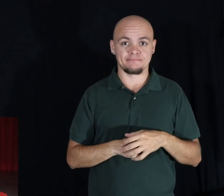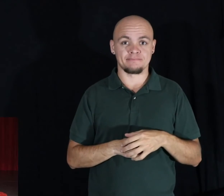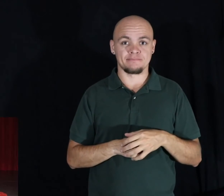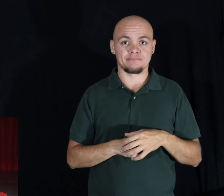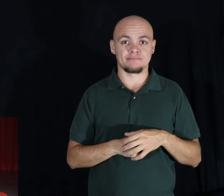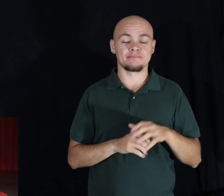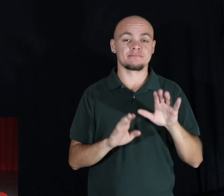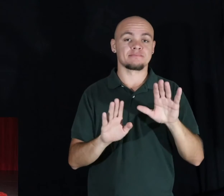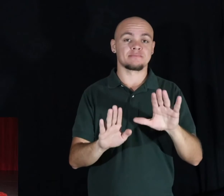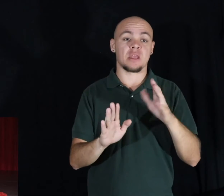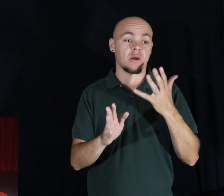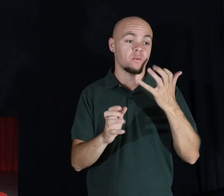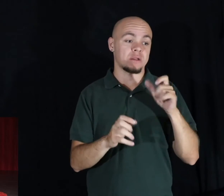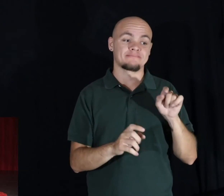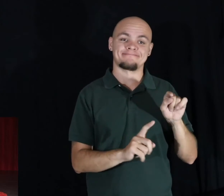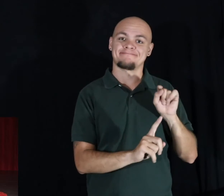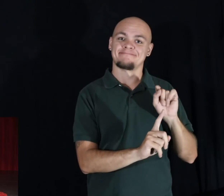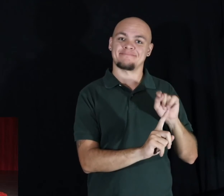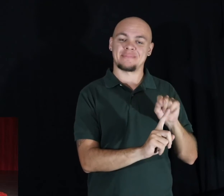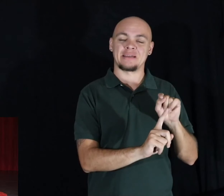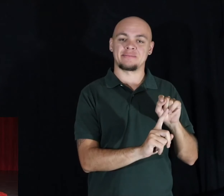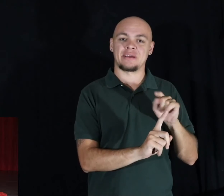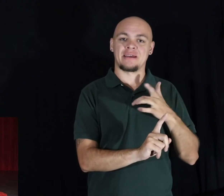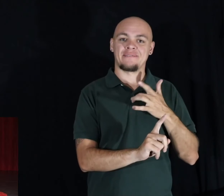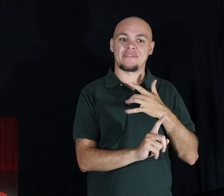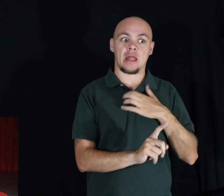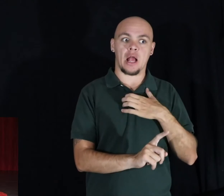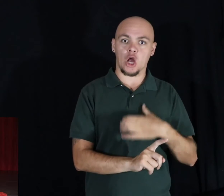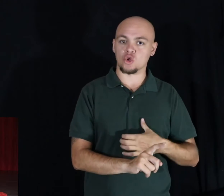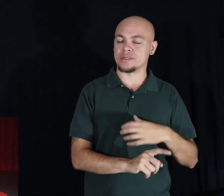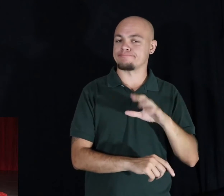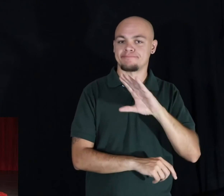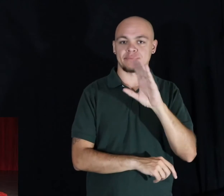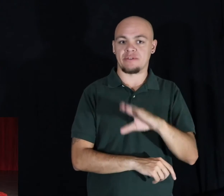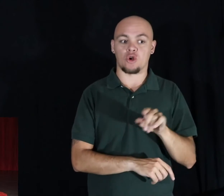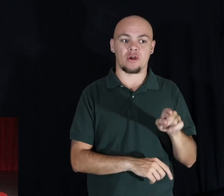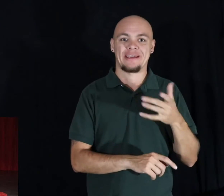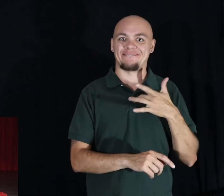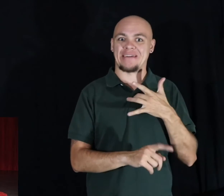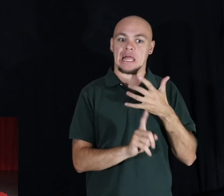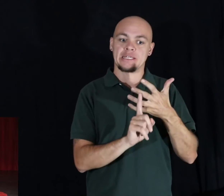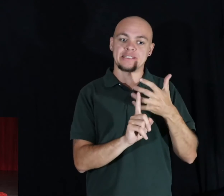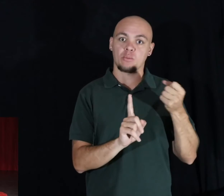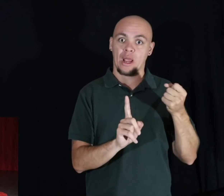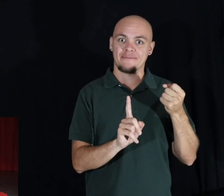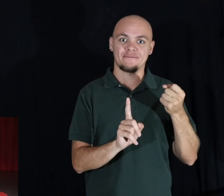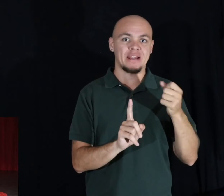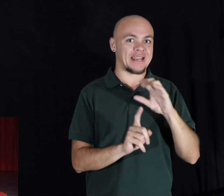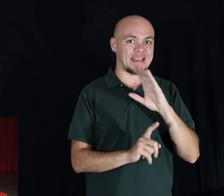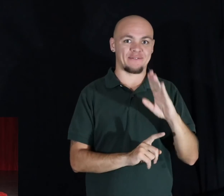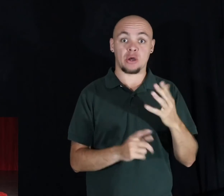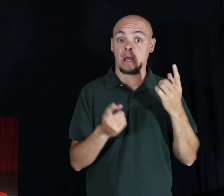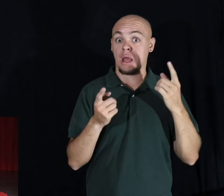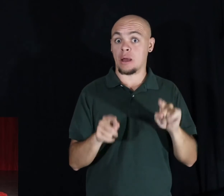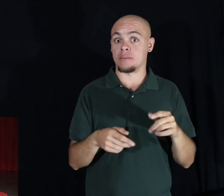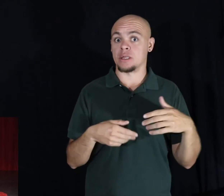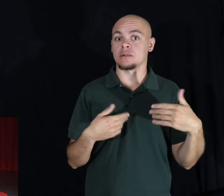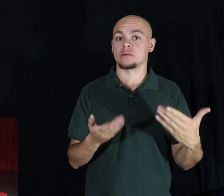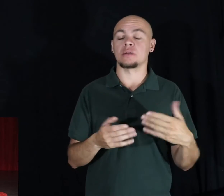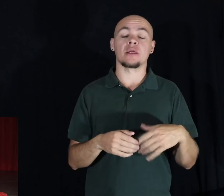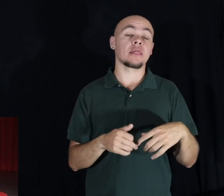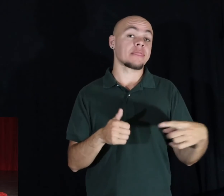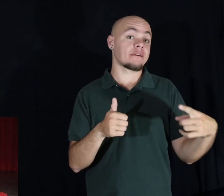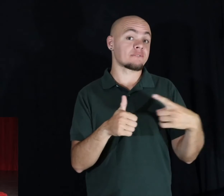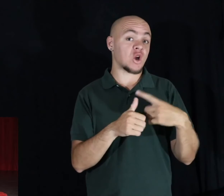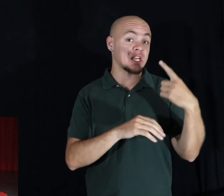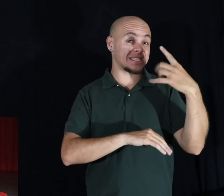At no point did I want my 11-year-old brother to feel hungry or deprived. Here's how that worked out. After the first